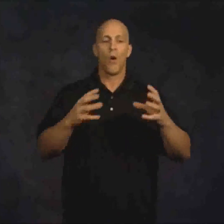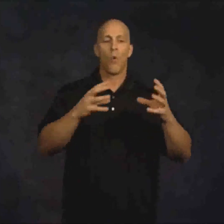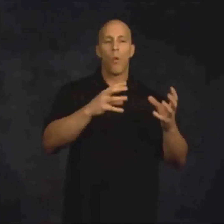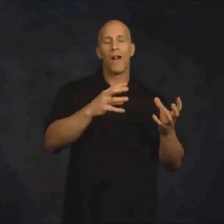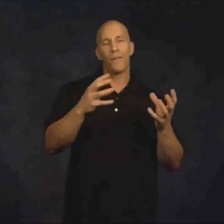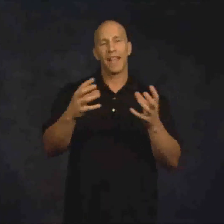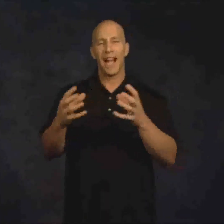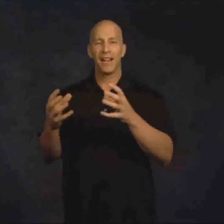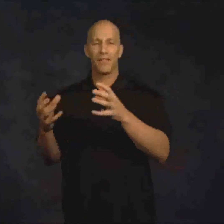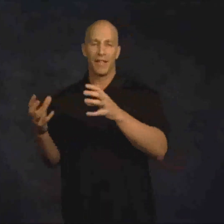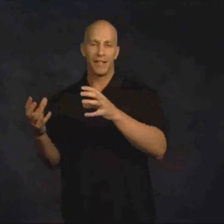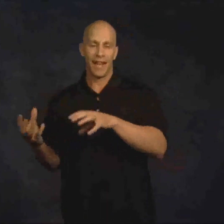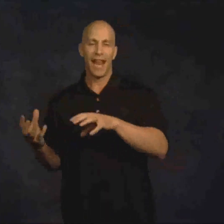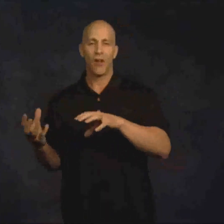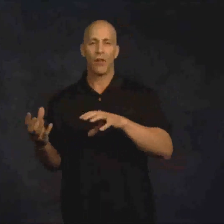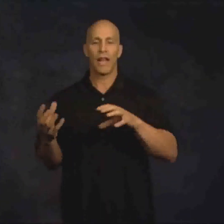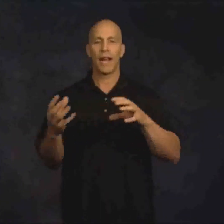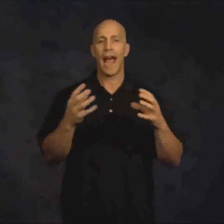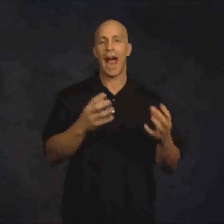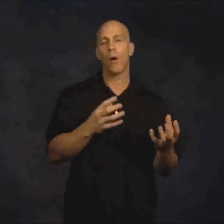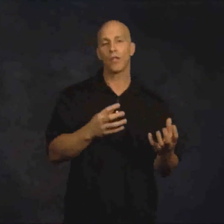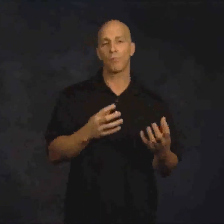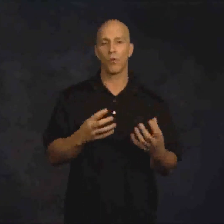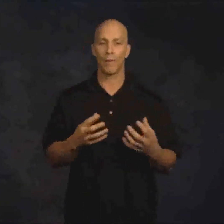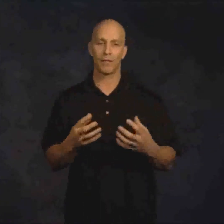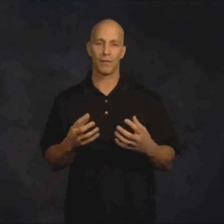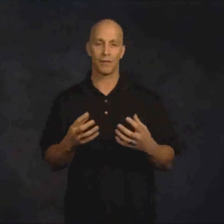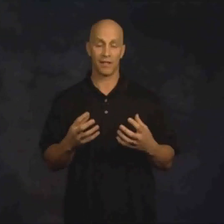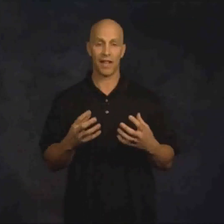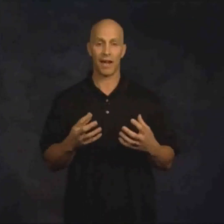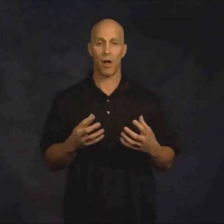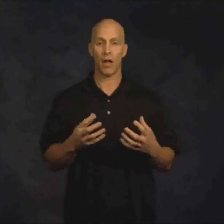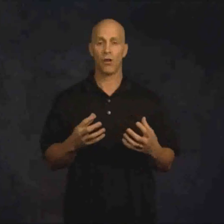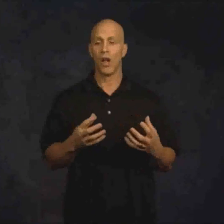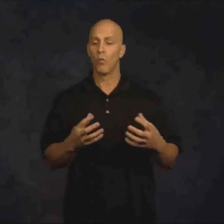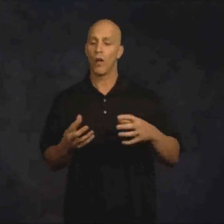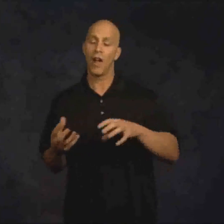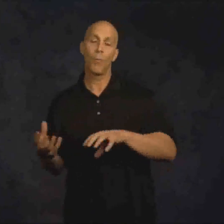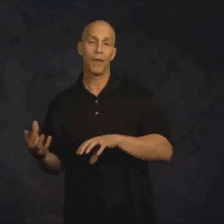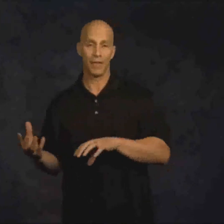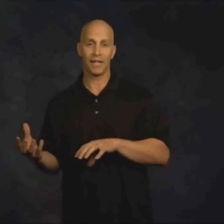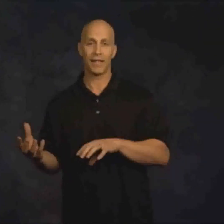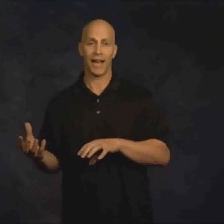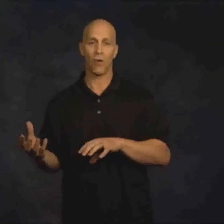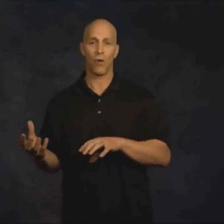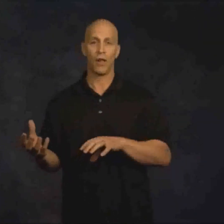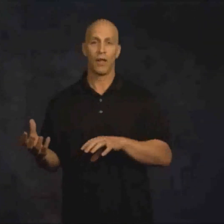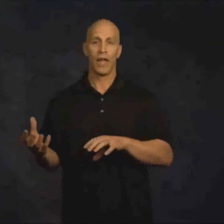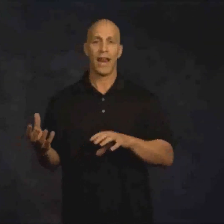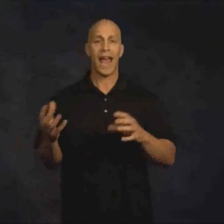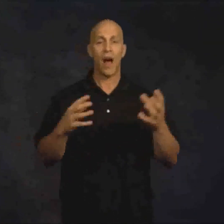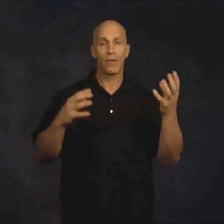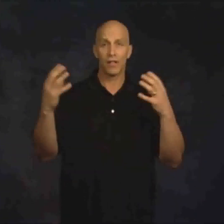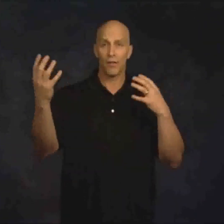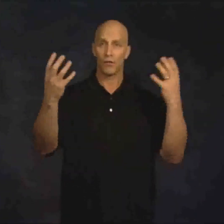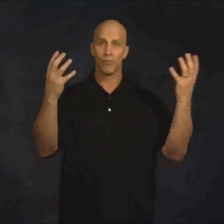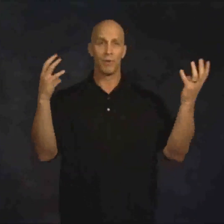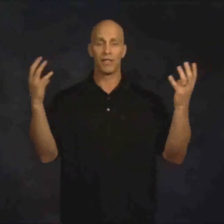what they kind of entail, and how this program design model will help them get to that goal, and how these other bits of